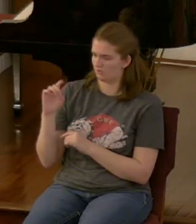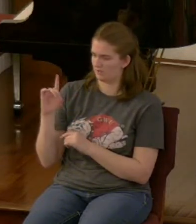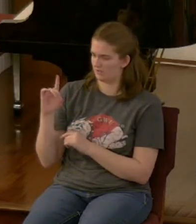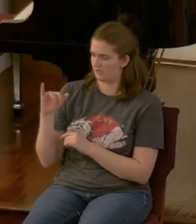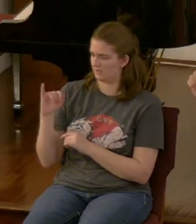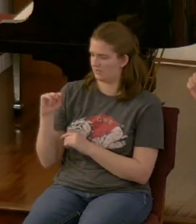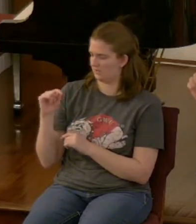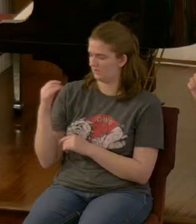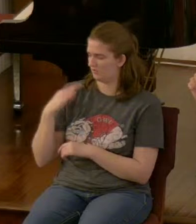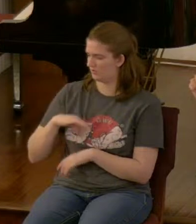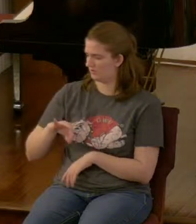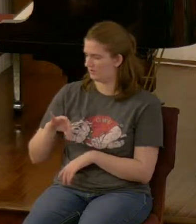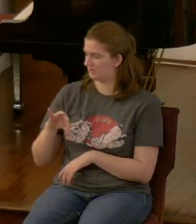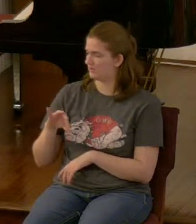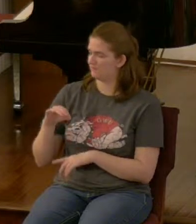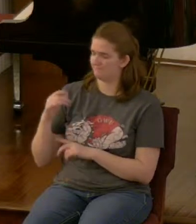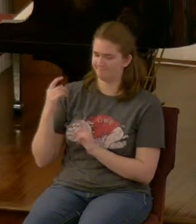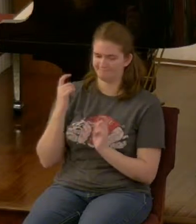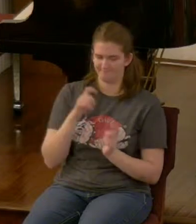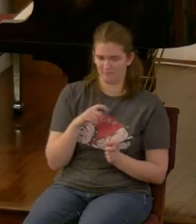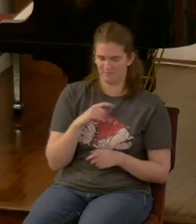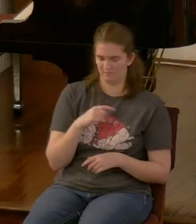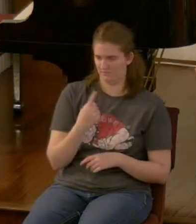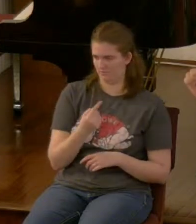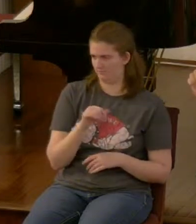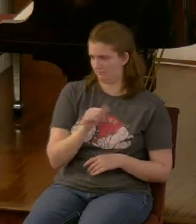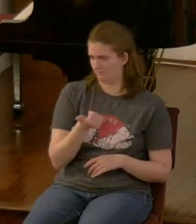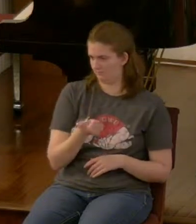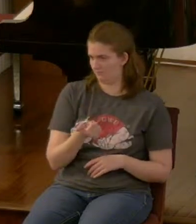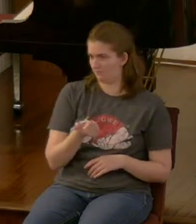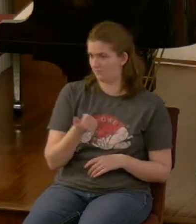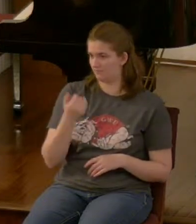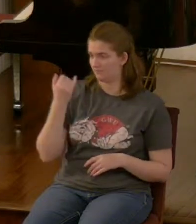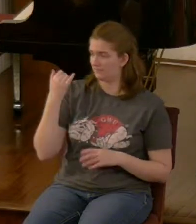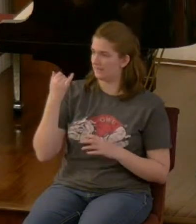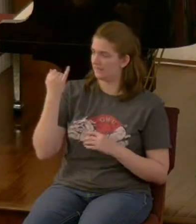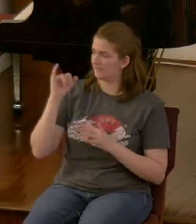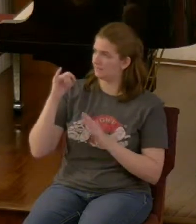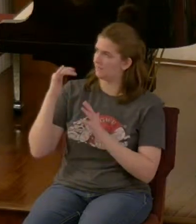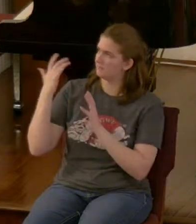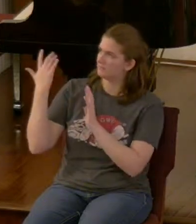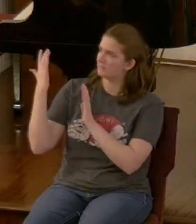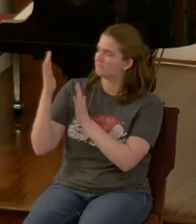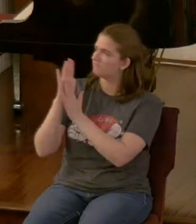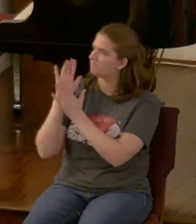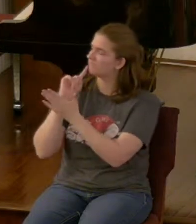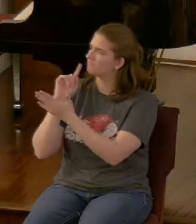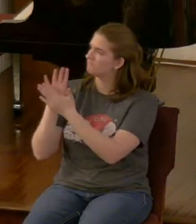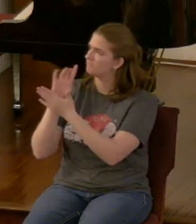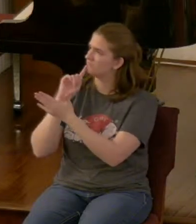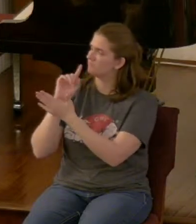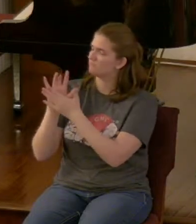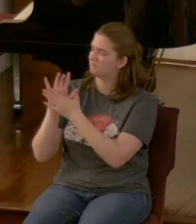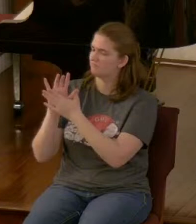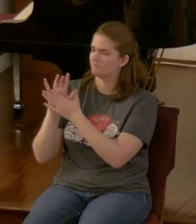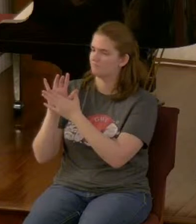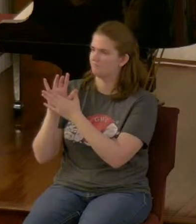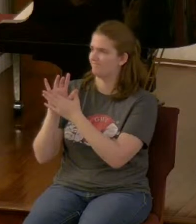when God is worthy of worship and we do not we take that worship away from him and place somewhere else that's blasphemy